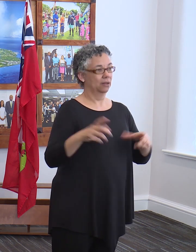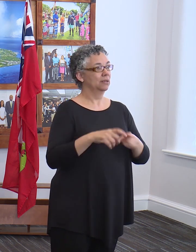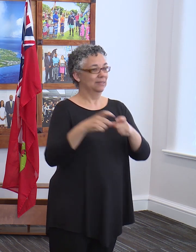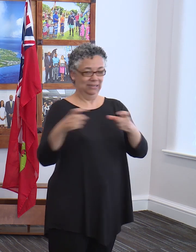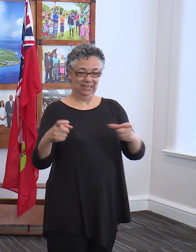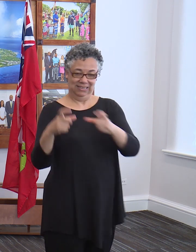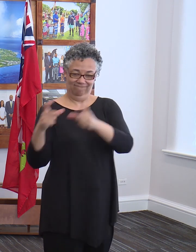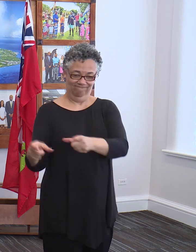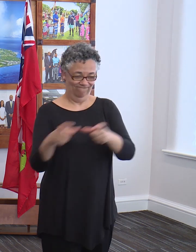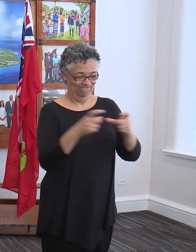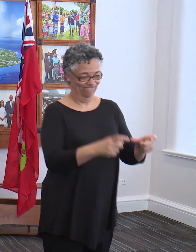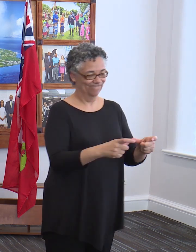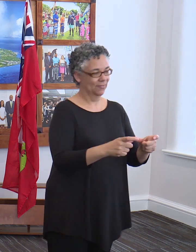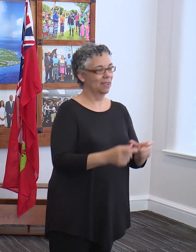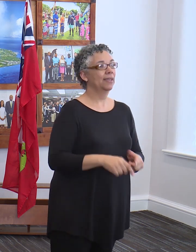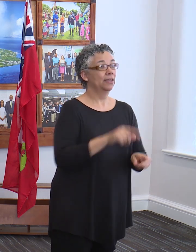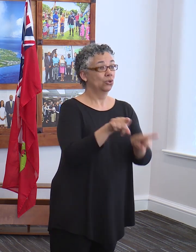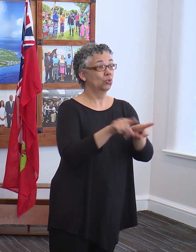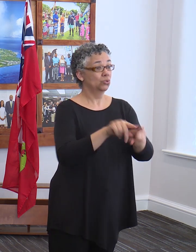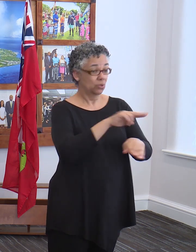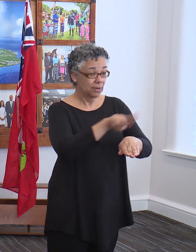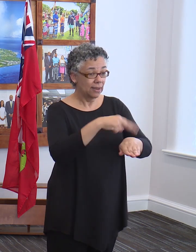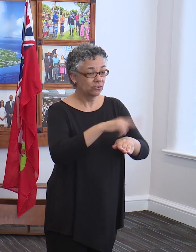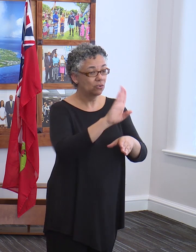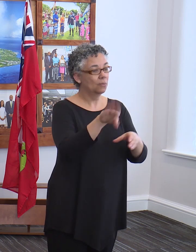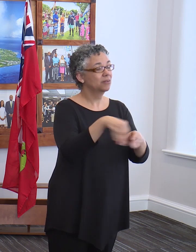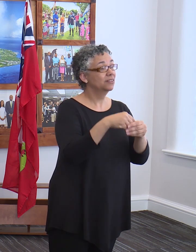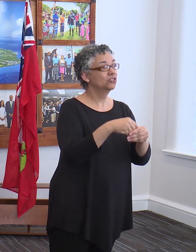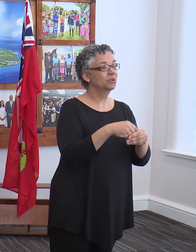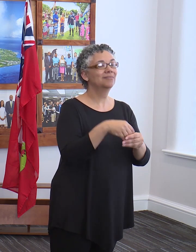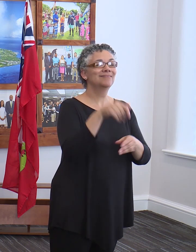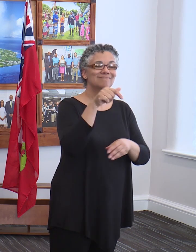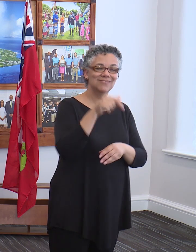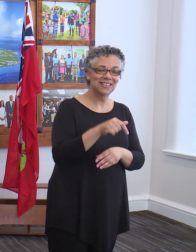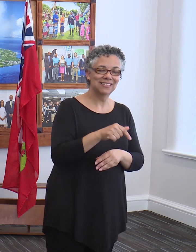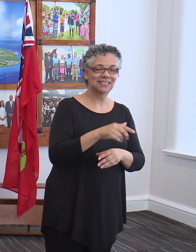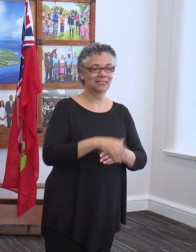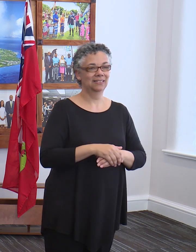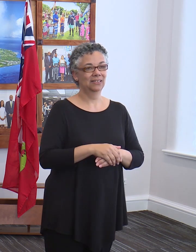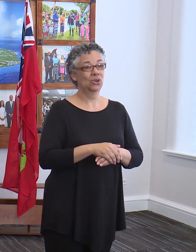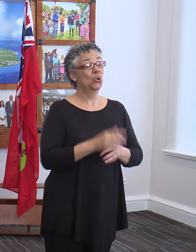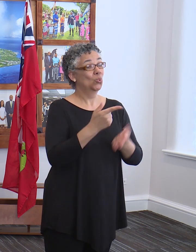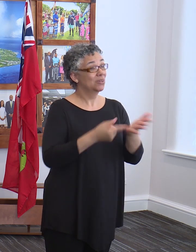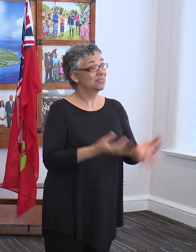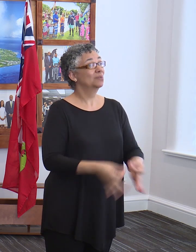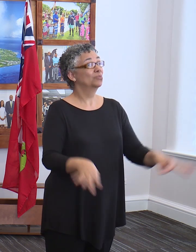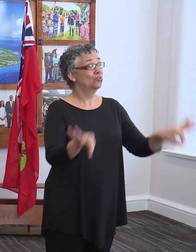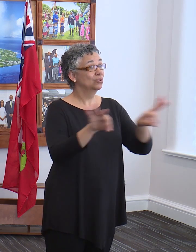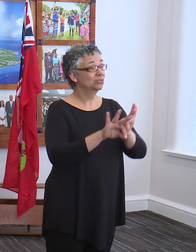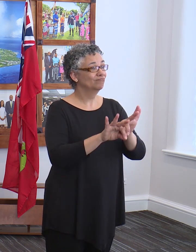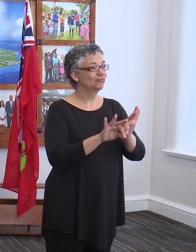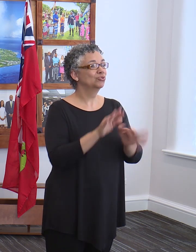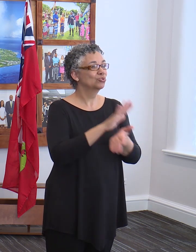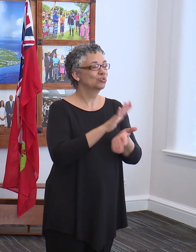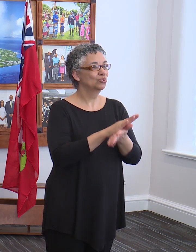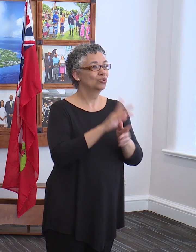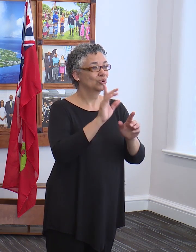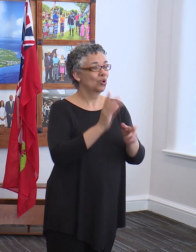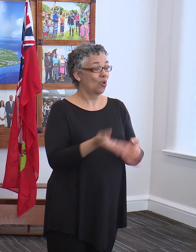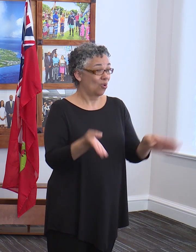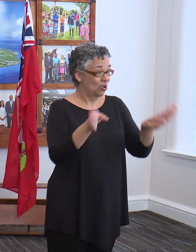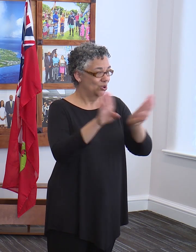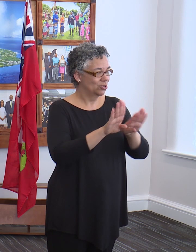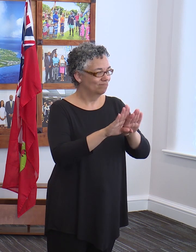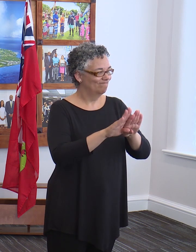participation in this regard. The main objective during school closures are ensuring a quality